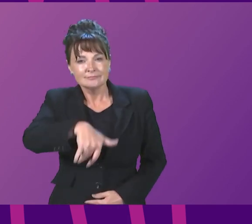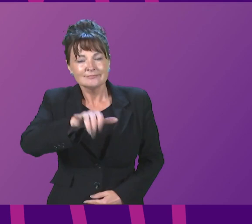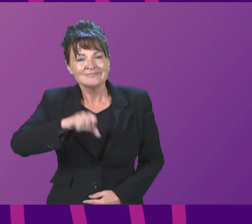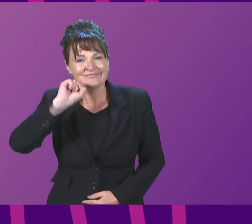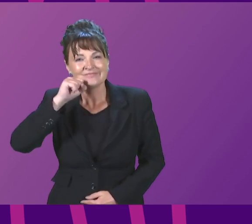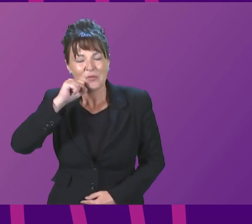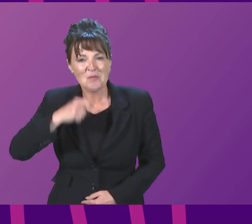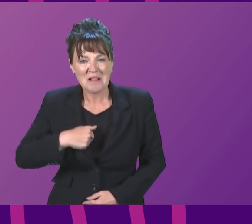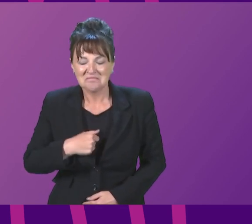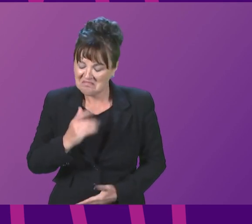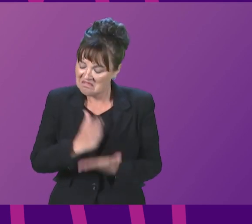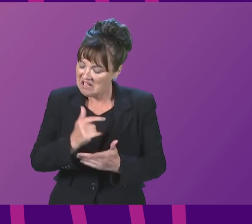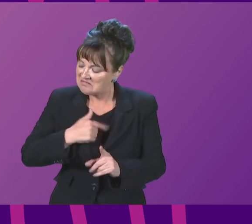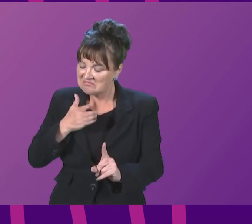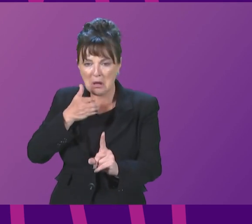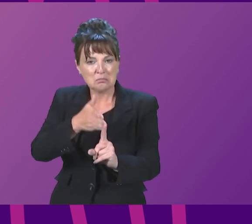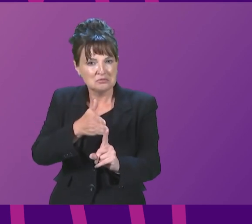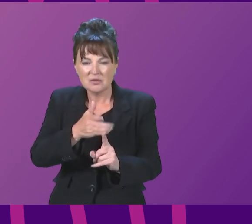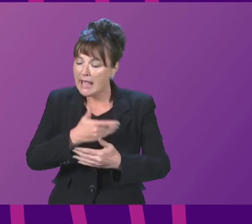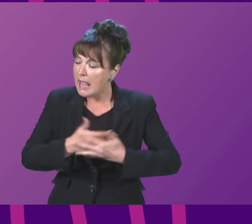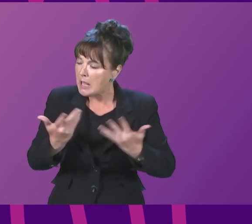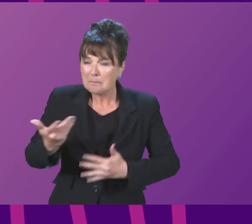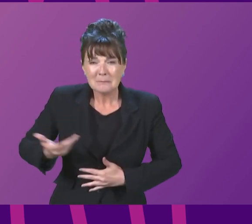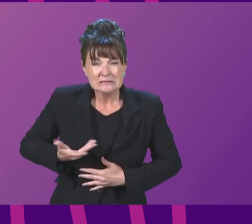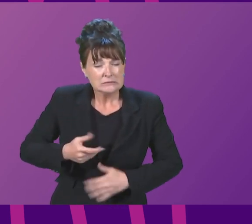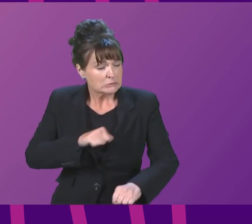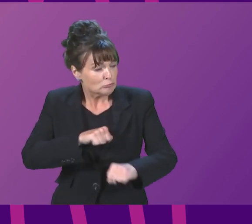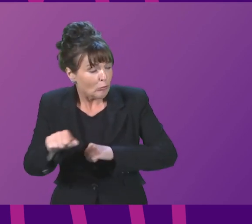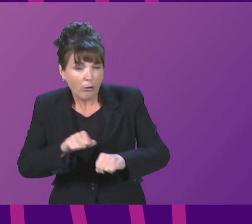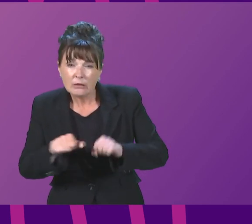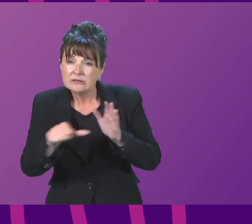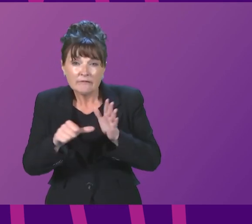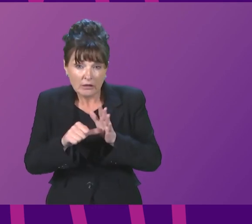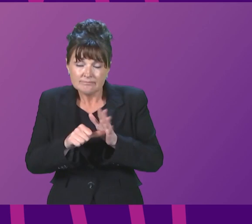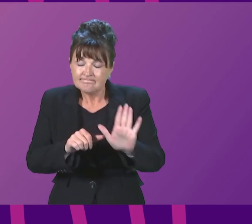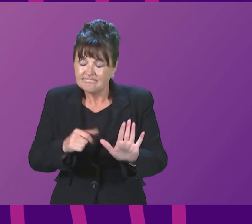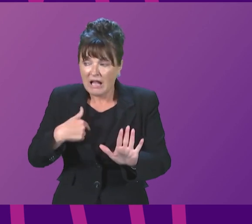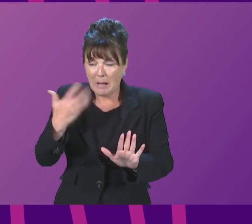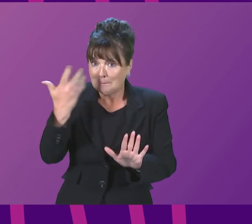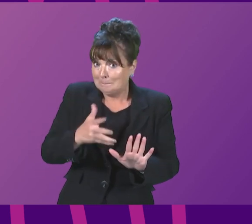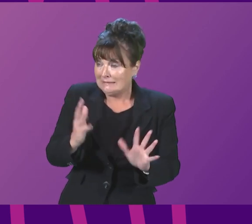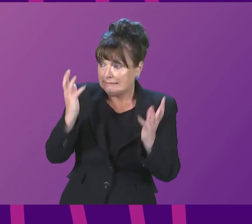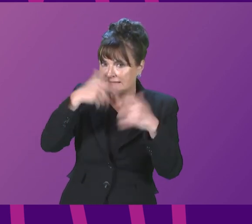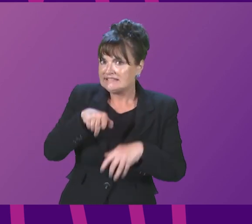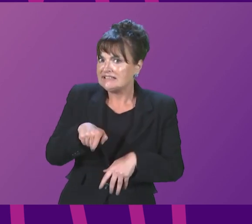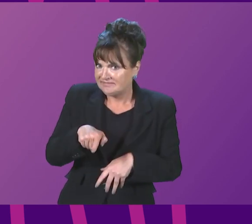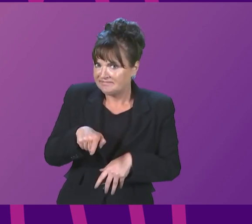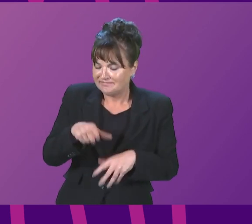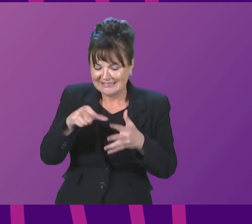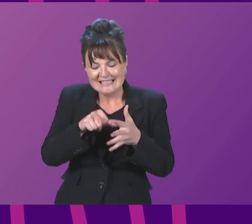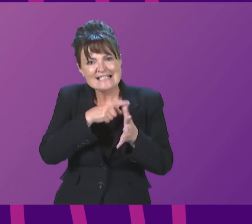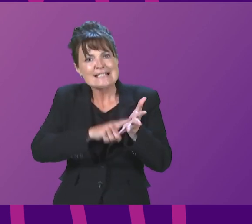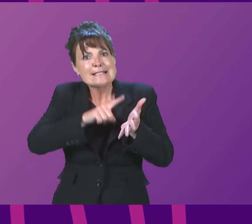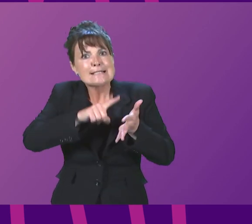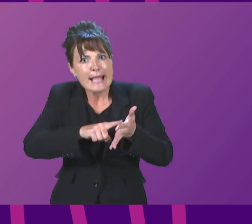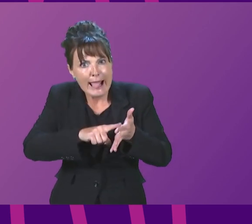assurance. That is the approach we always take when businesses are in difficulty. I was certainly very concerned to hear that Dale Farm